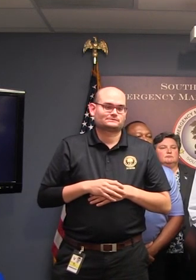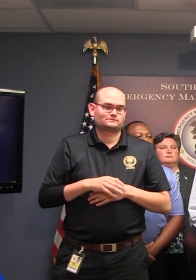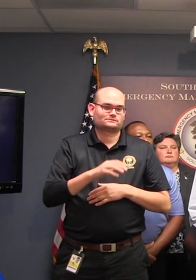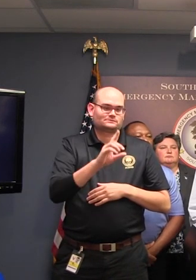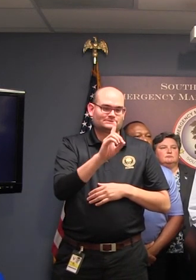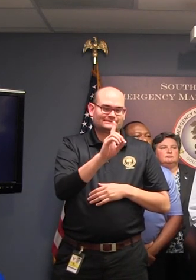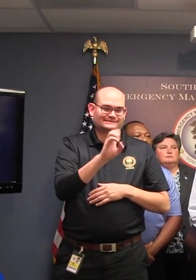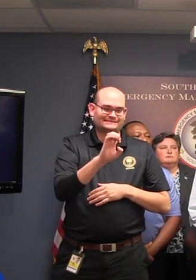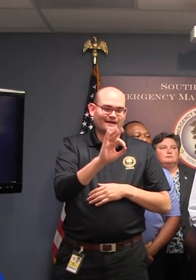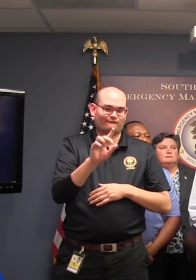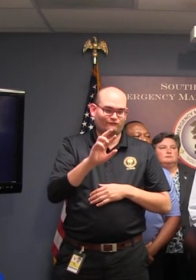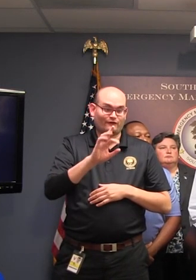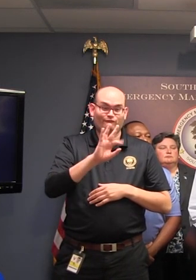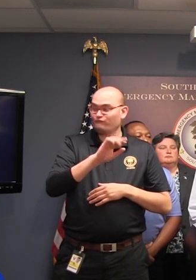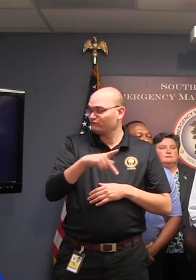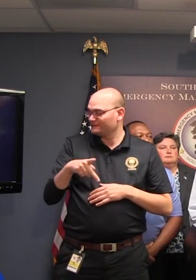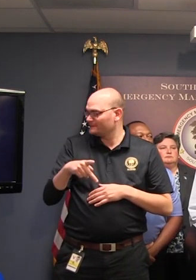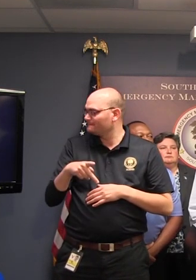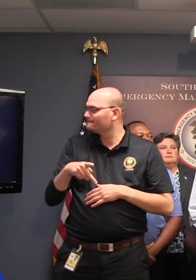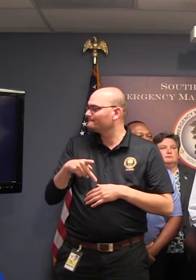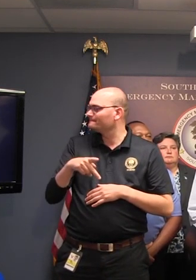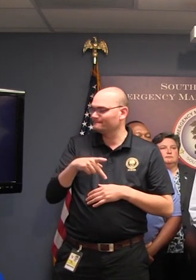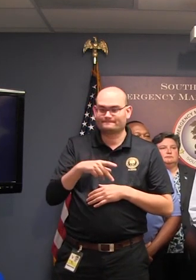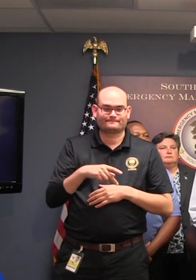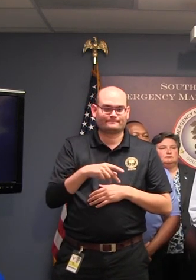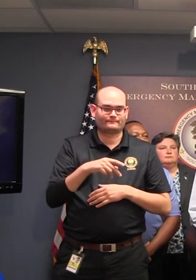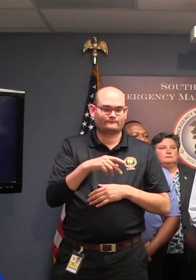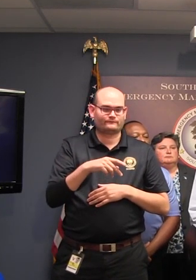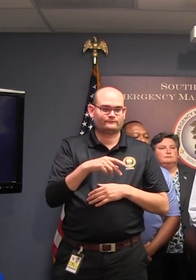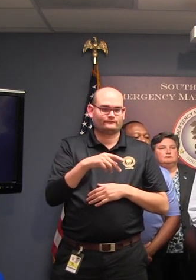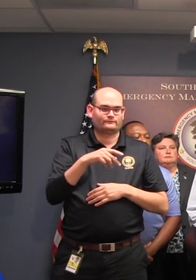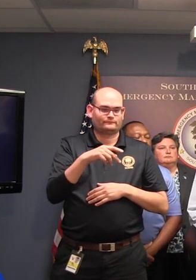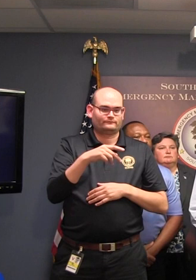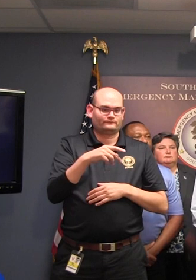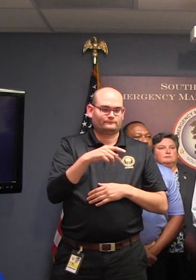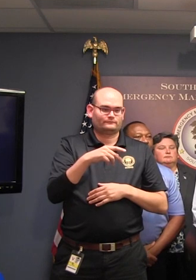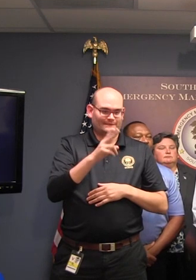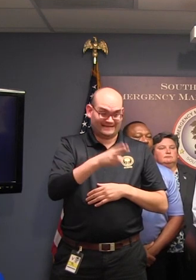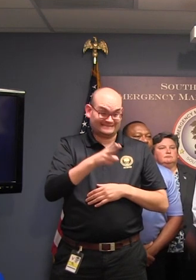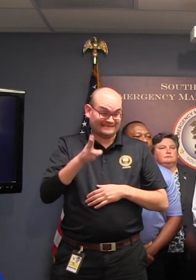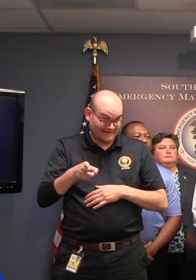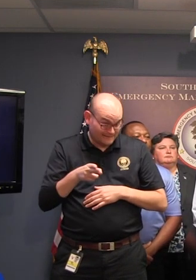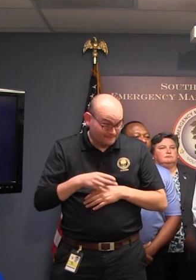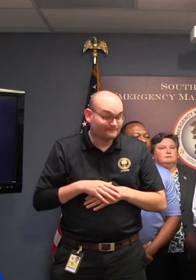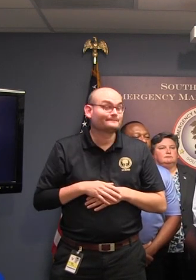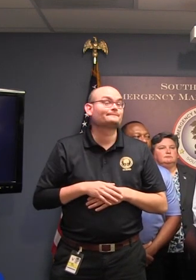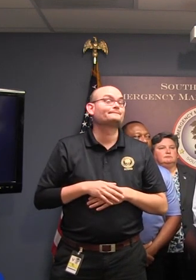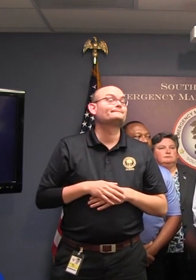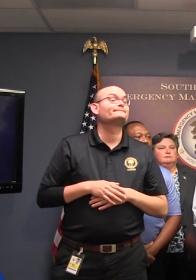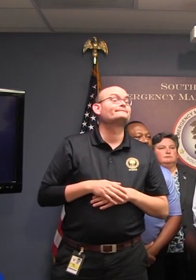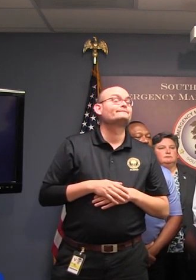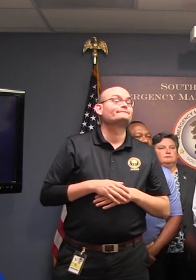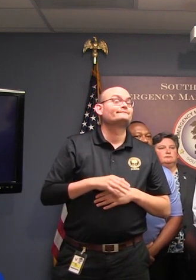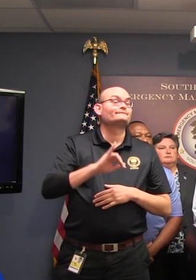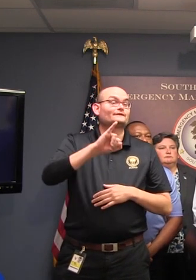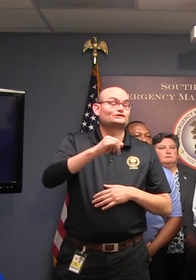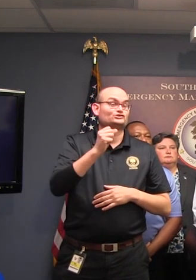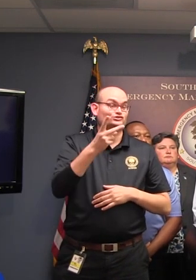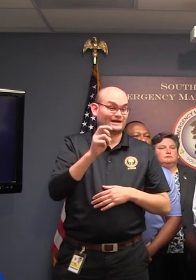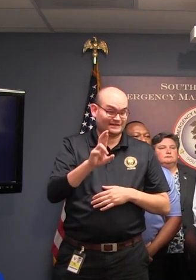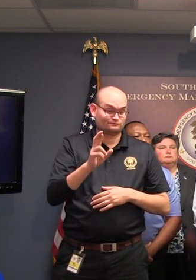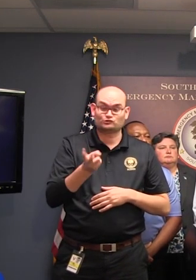Fripp Island, Harbor Island, Hunting Island, and Hilton Head Island. In Jasper County, there are two.